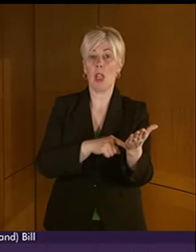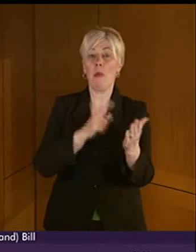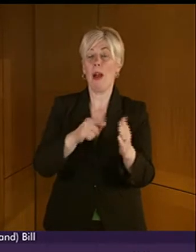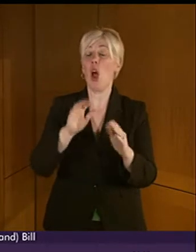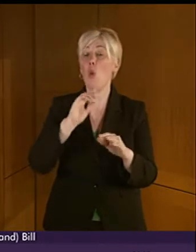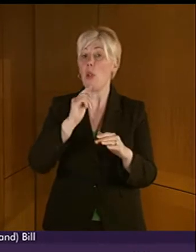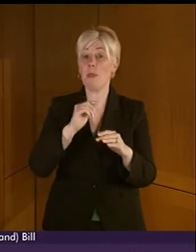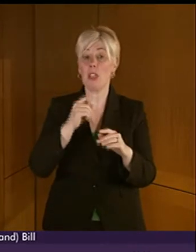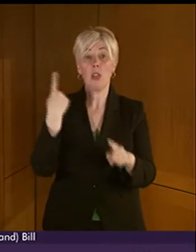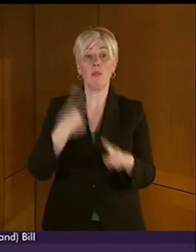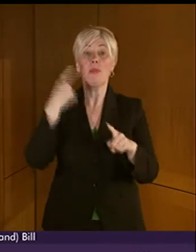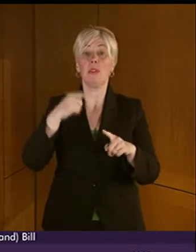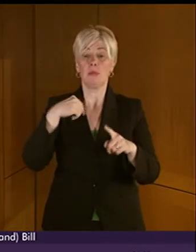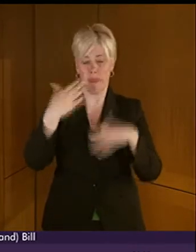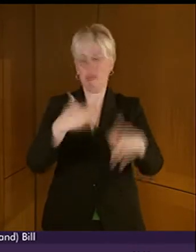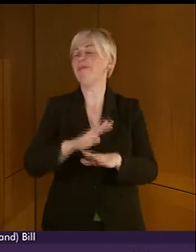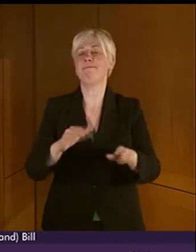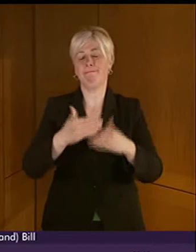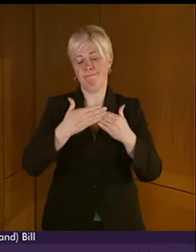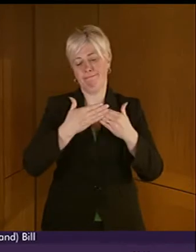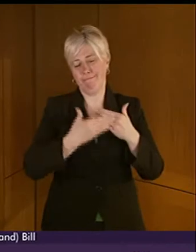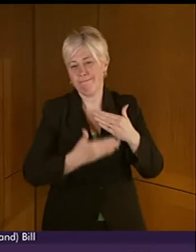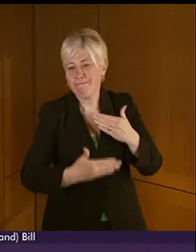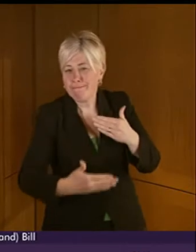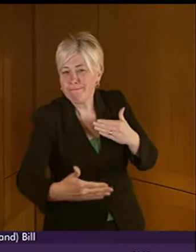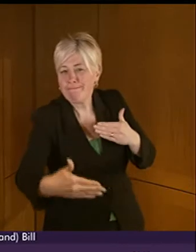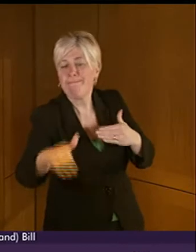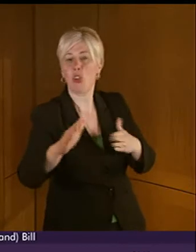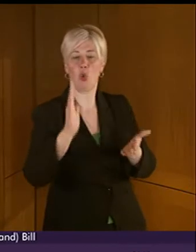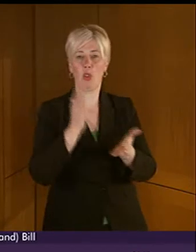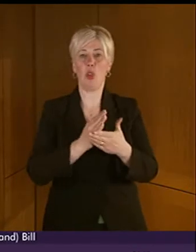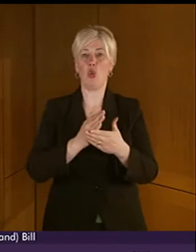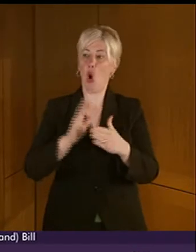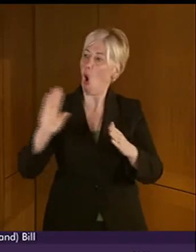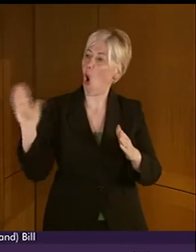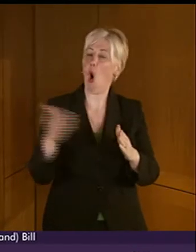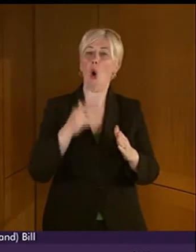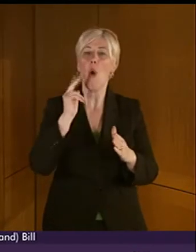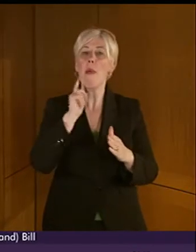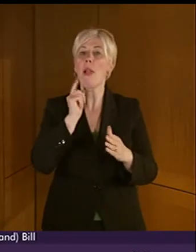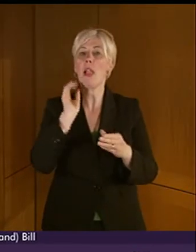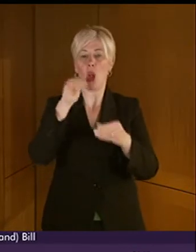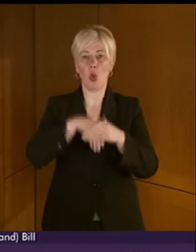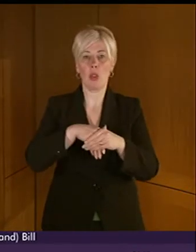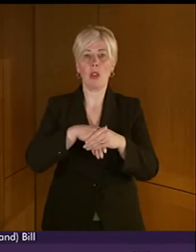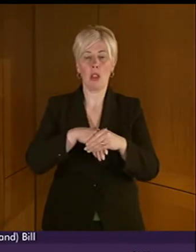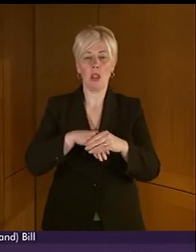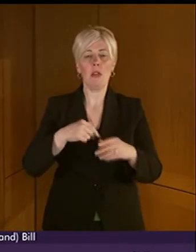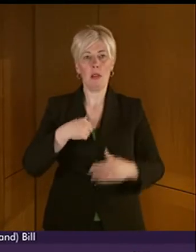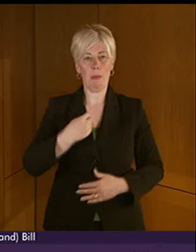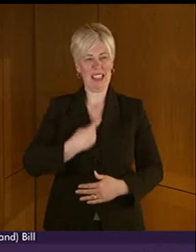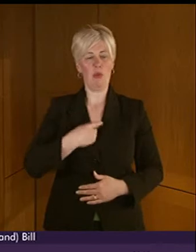term. In the interest of full inclusion of all in our society, I might have preferred a more